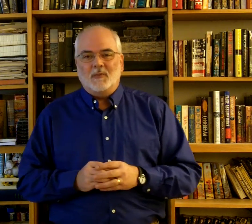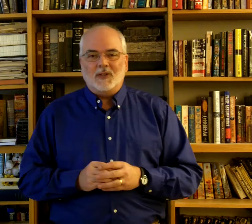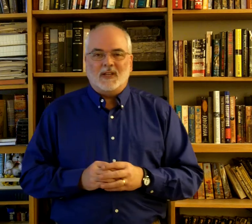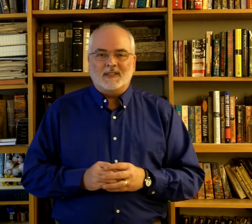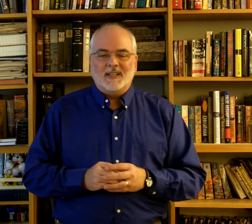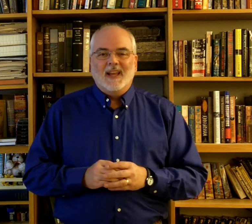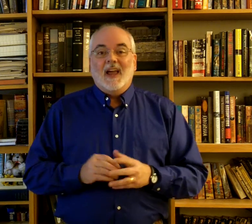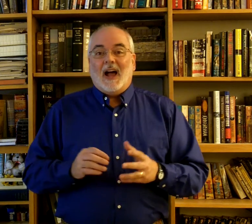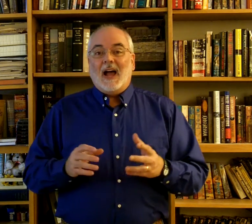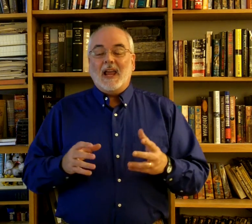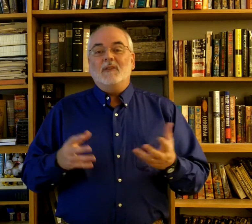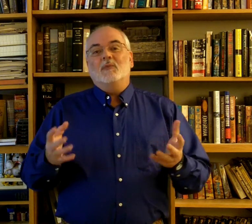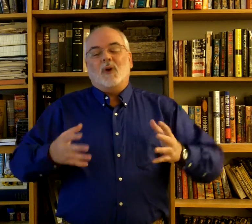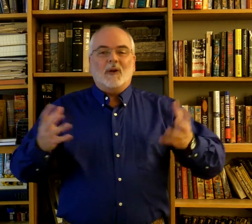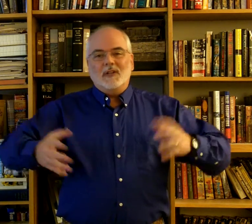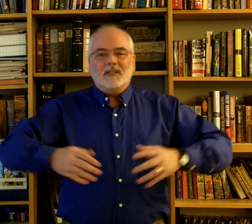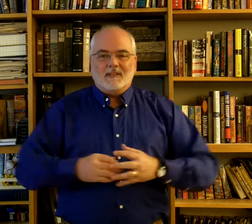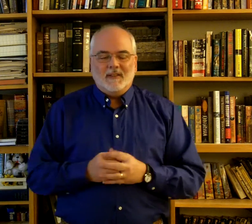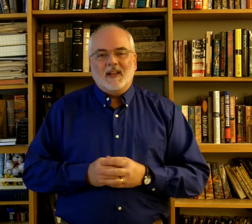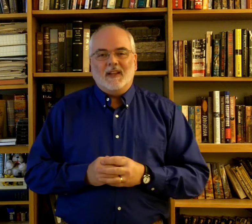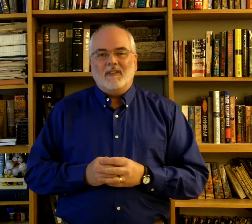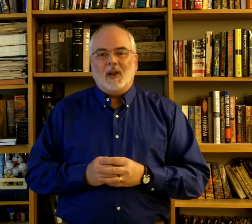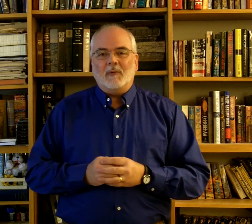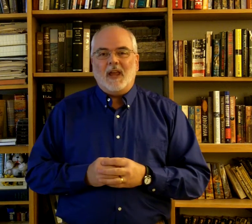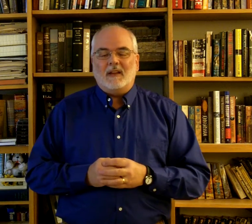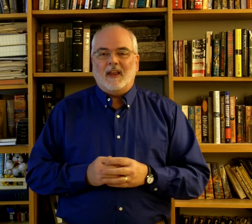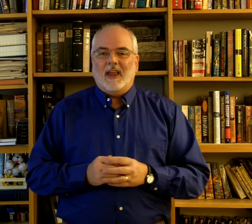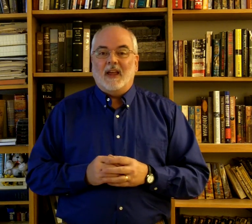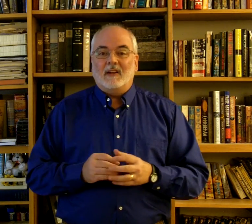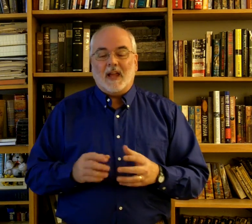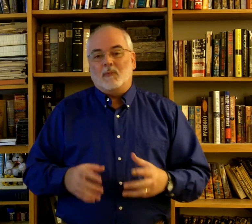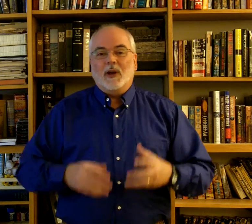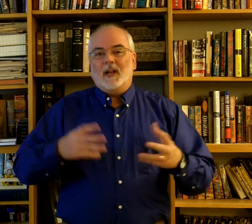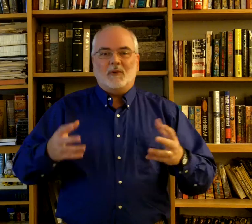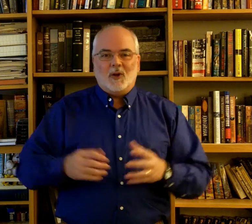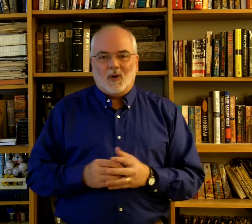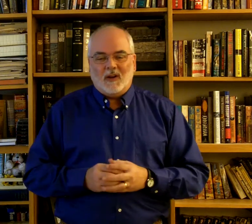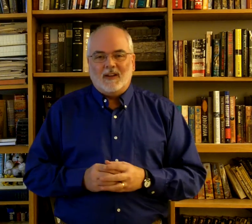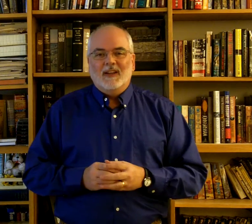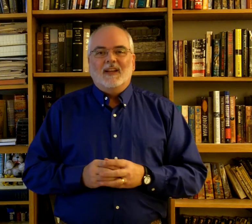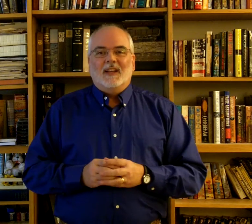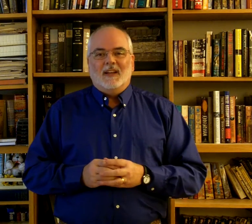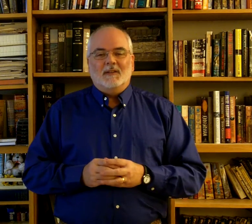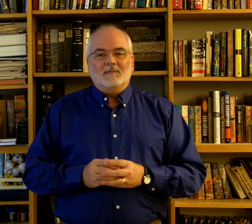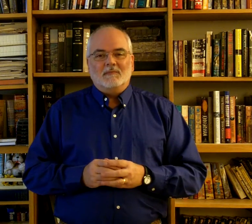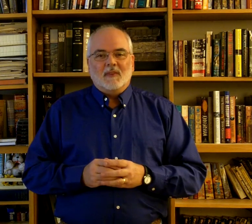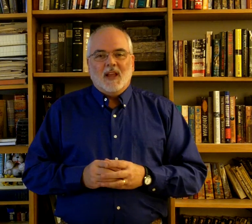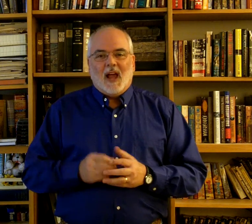much since, I thought I would give an update and kind of bring it up concurrent. I